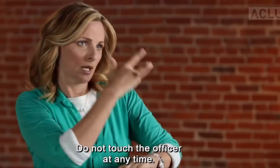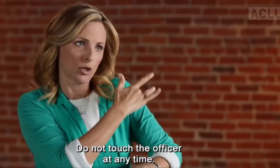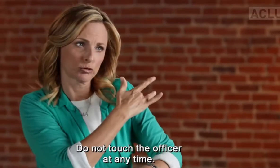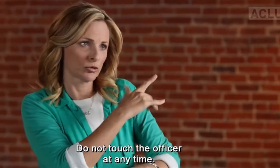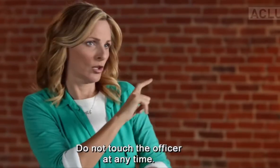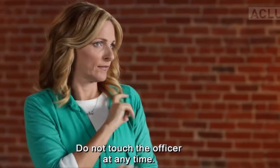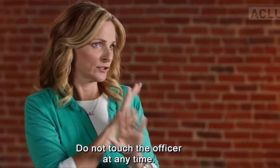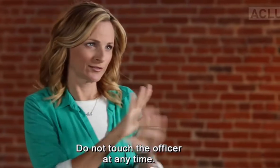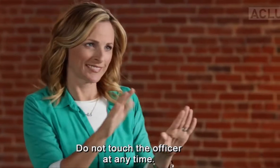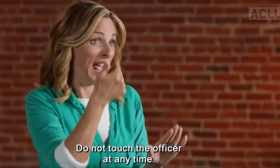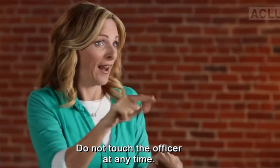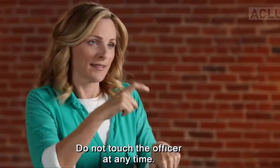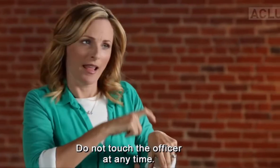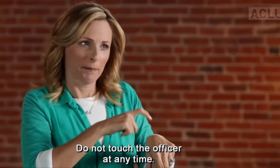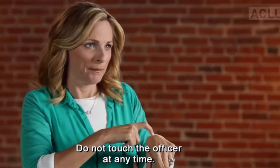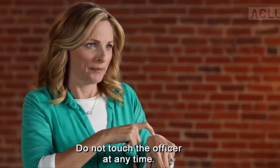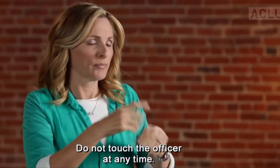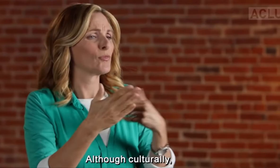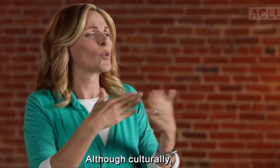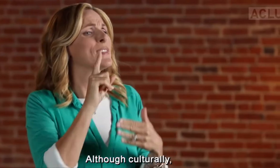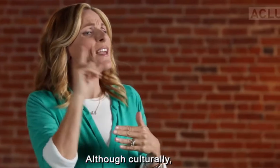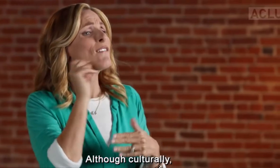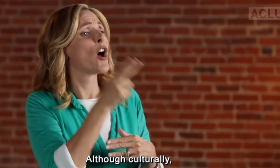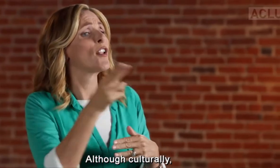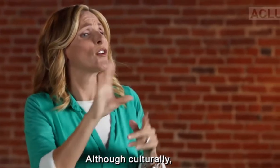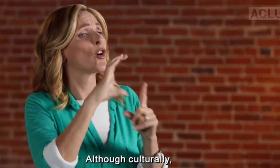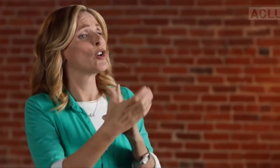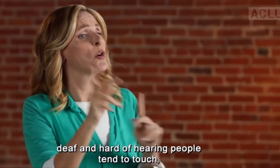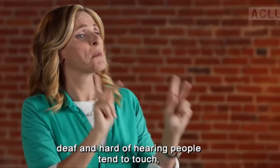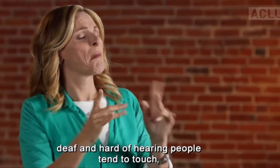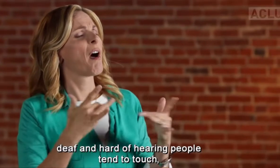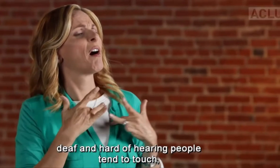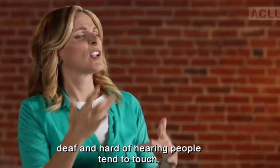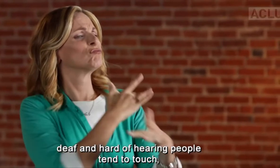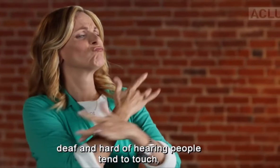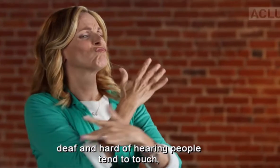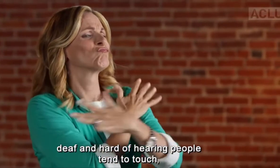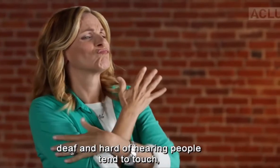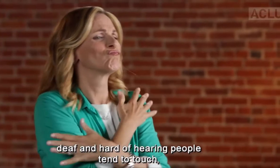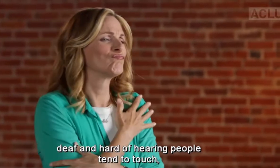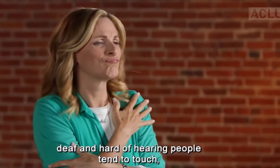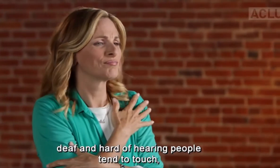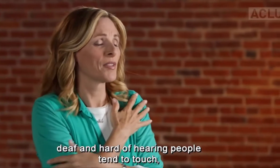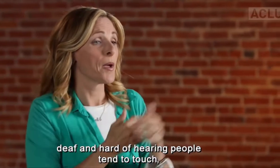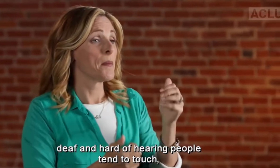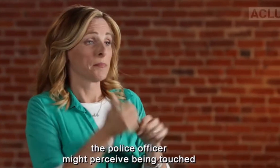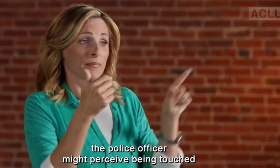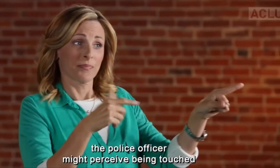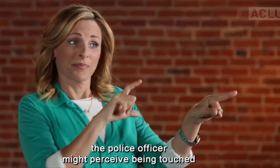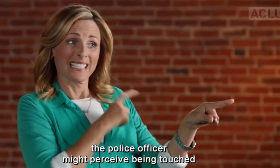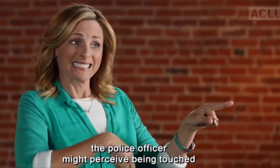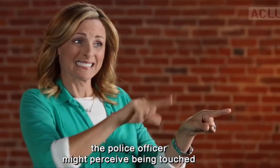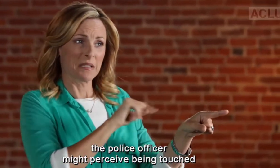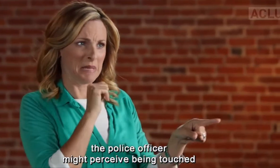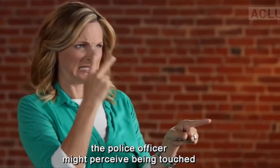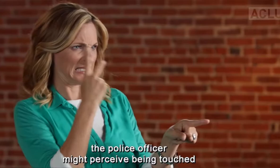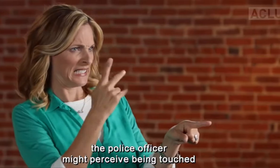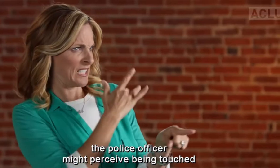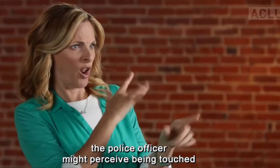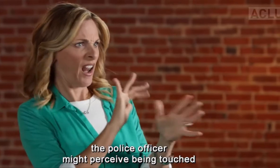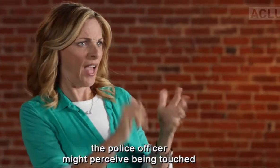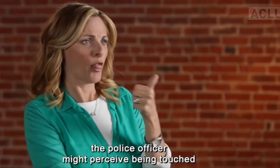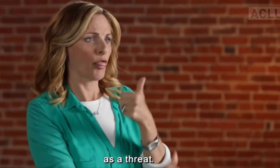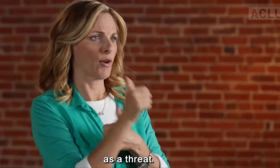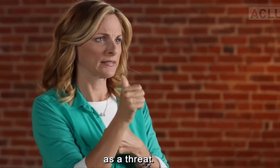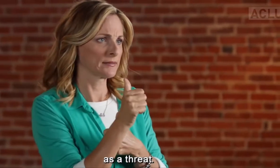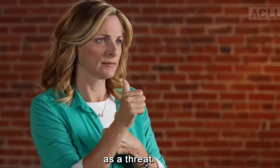Do not touch the officer at any time. Although culturally deaf and hard of hearing people tend to touch, the police officer